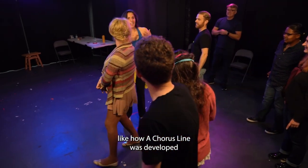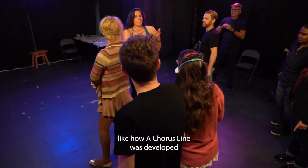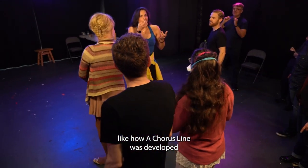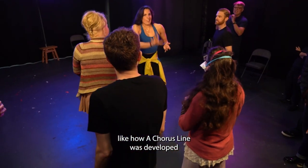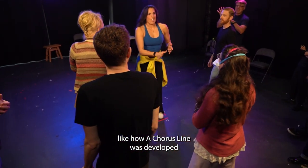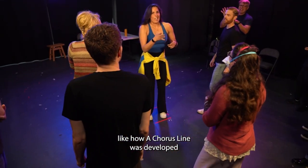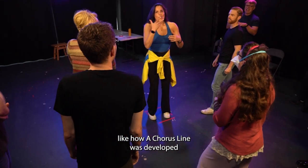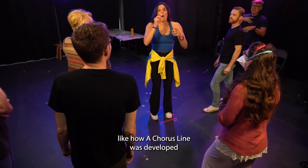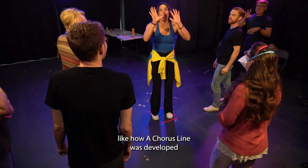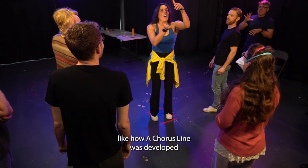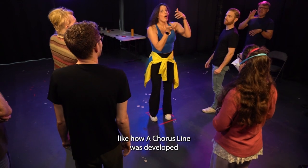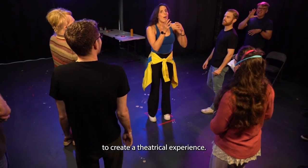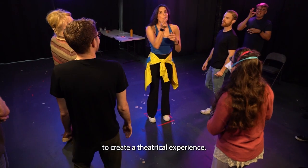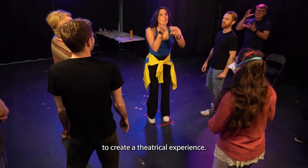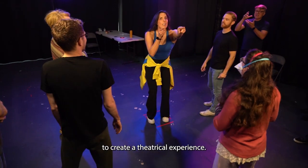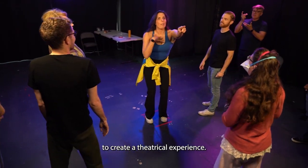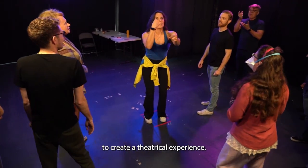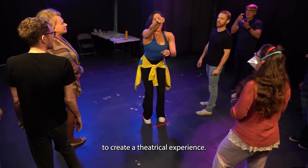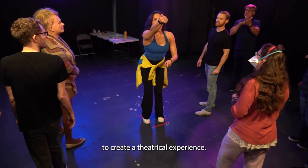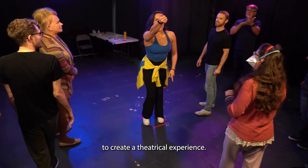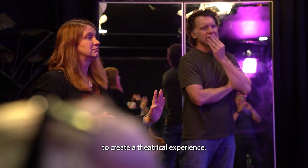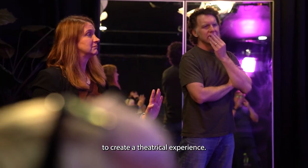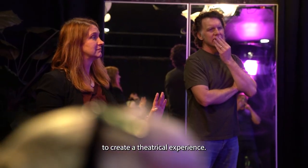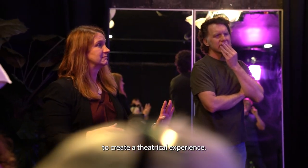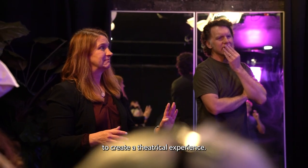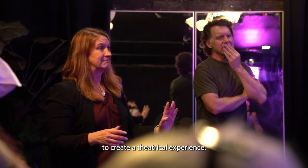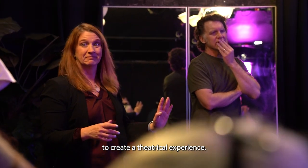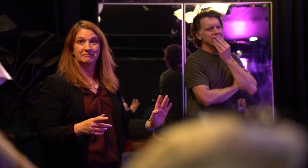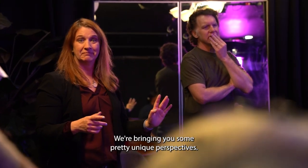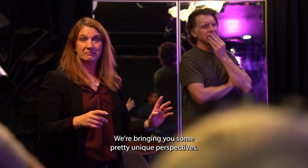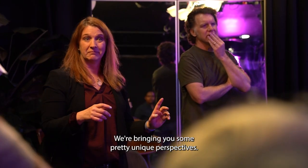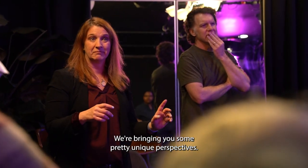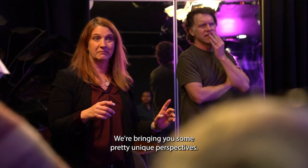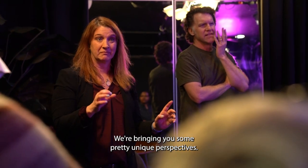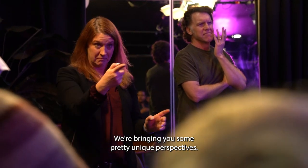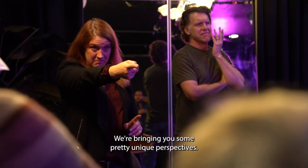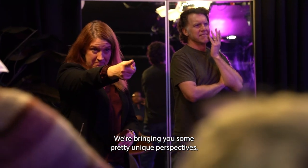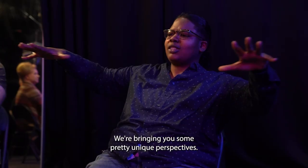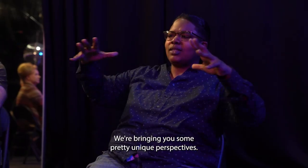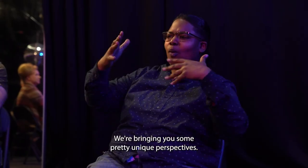a chorus line was developed, to create a theatrical experience. We're bringing you some pretty unique perspectives.